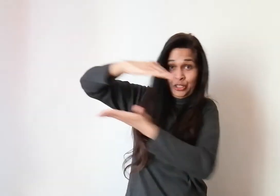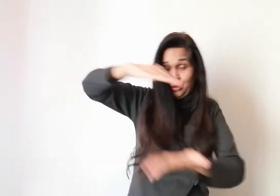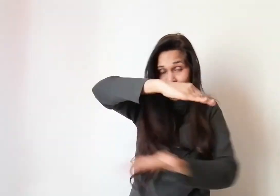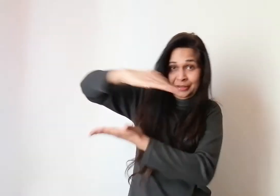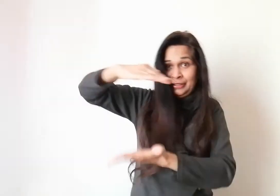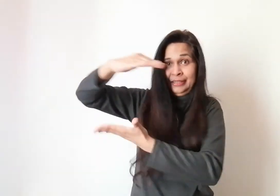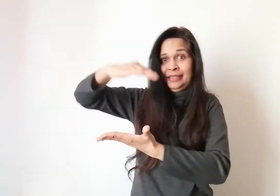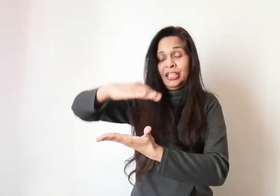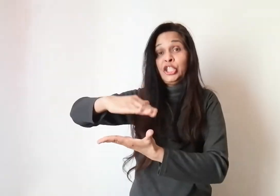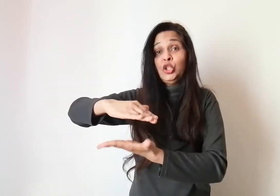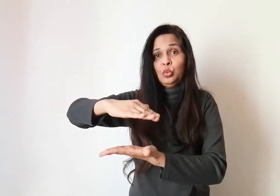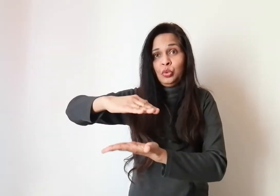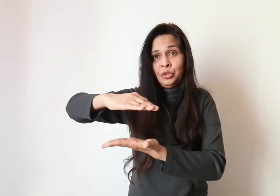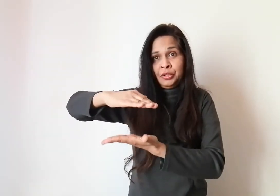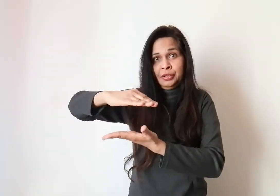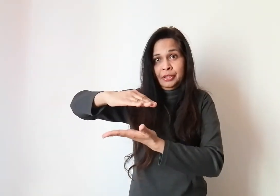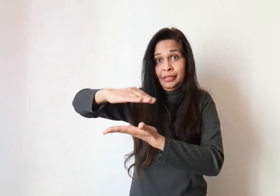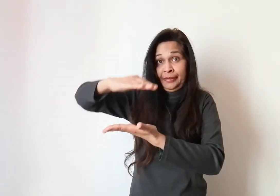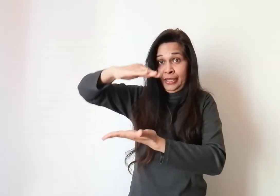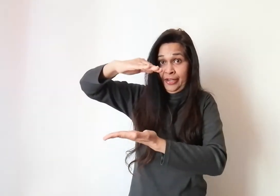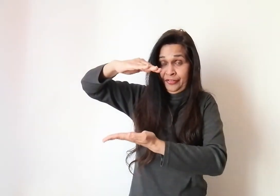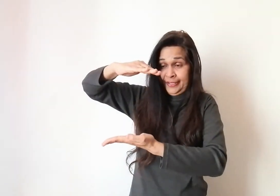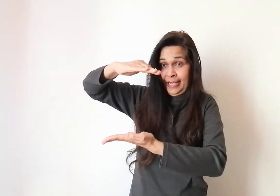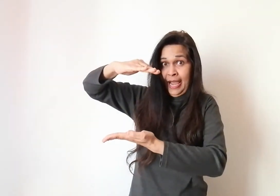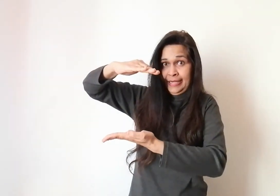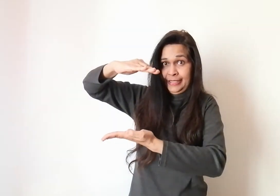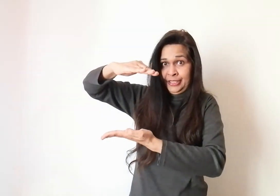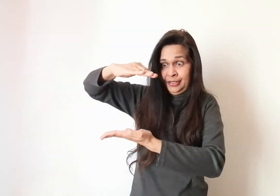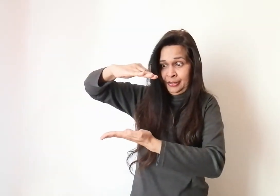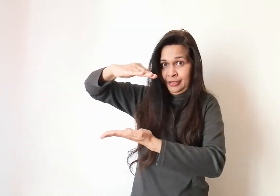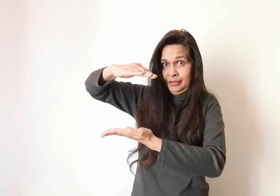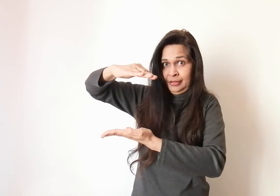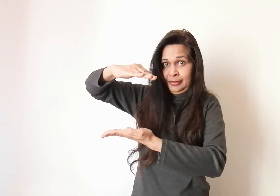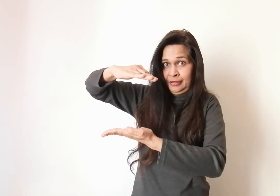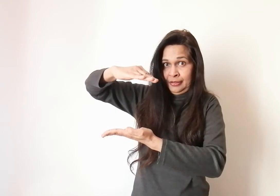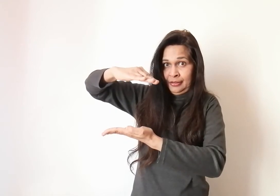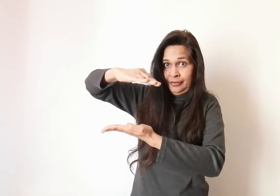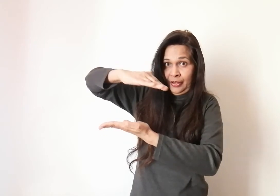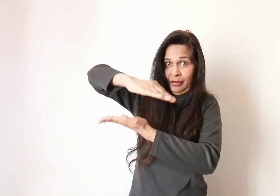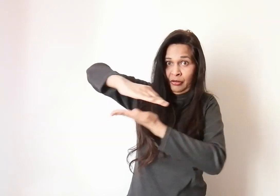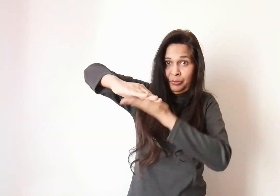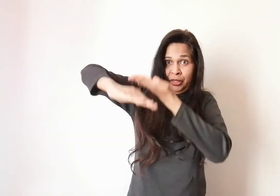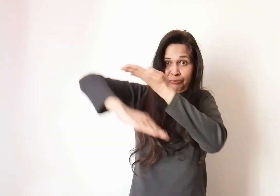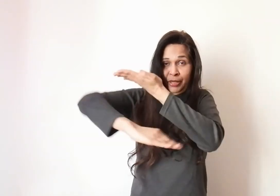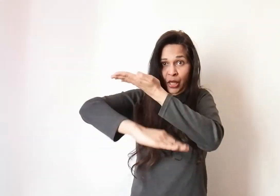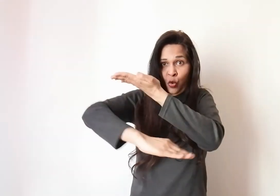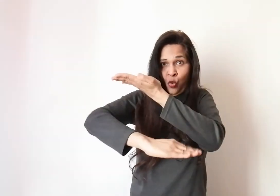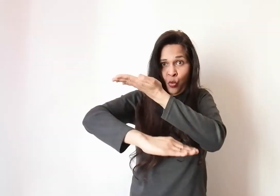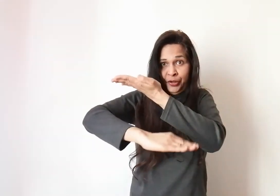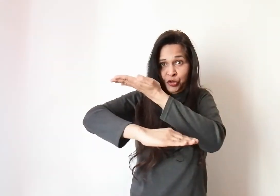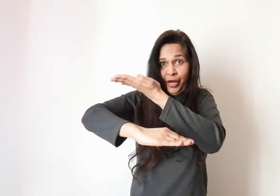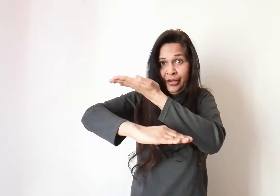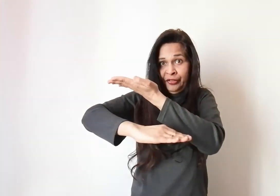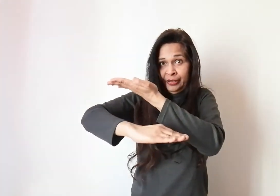come to you. You have this height. The car will be below. And driving.